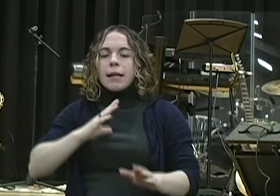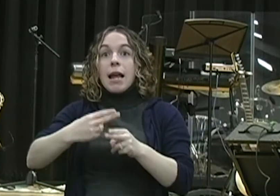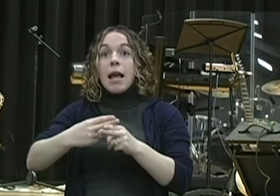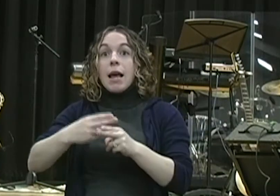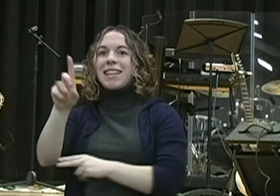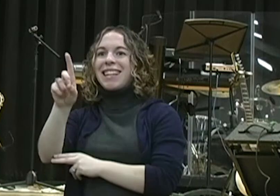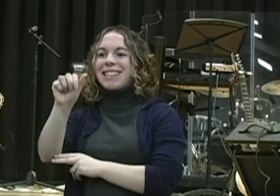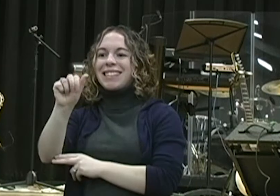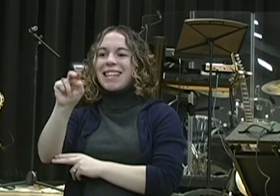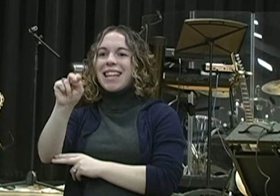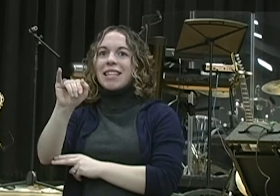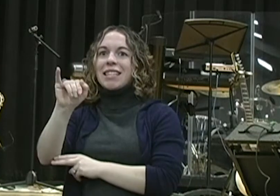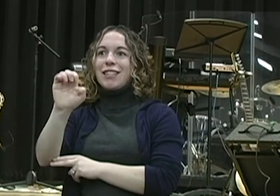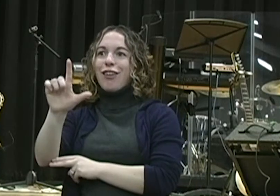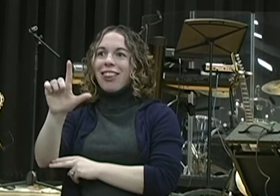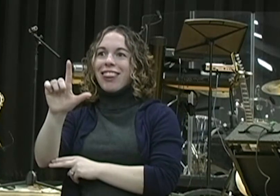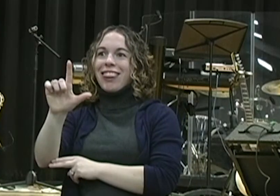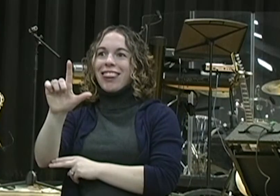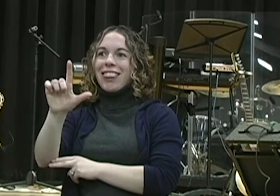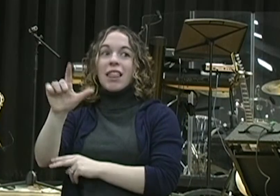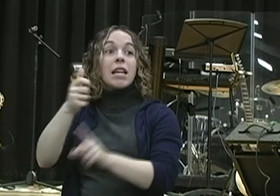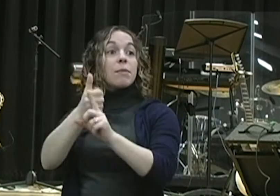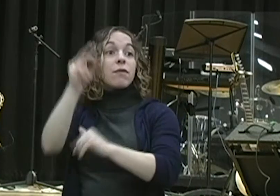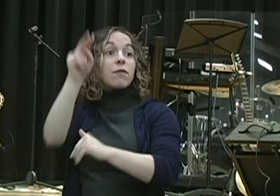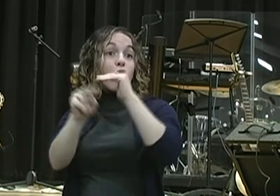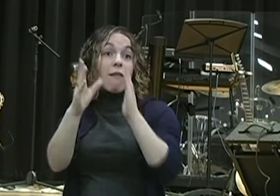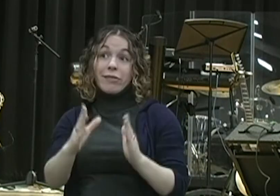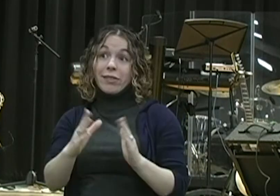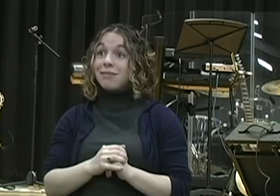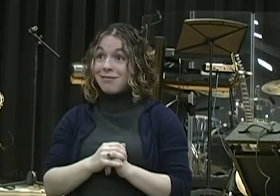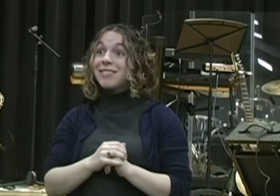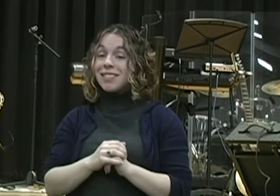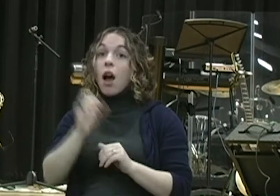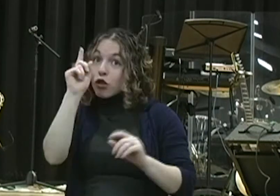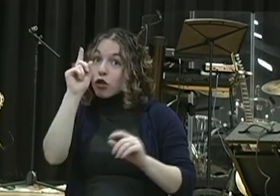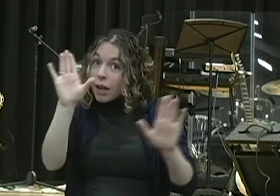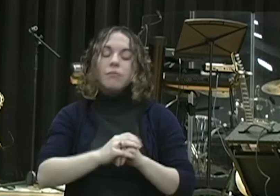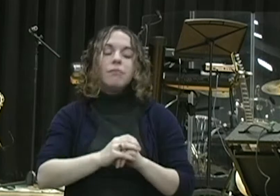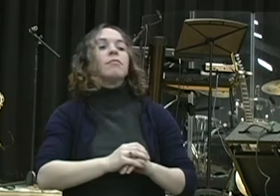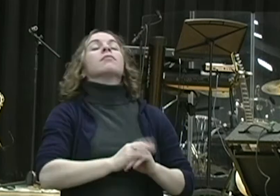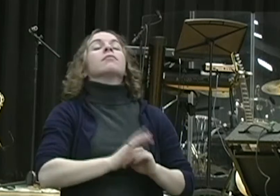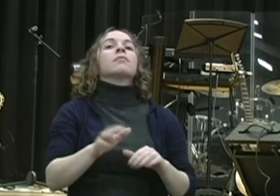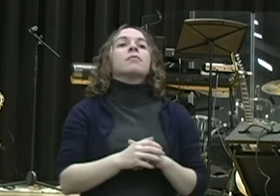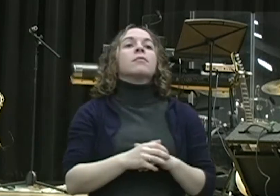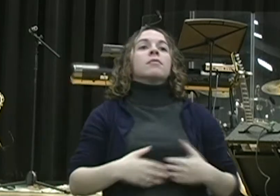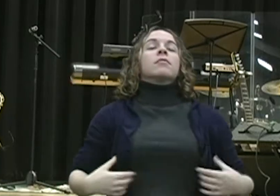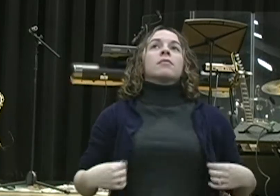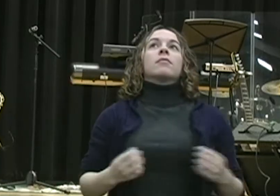Daniel. He was a prophet statesman. Now, listen to me. This is sort of like a statement that I wrote